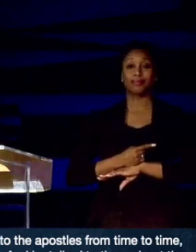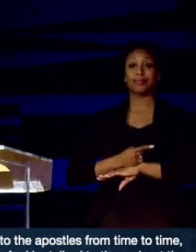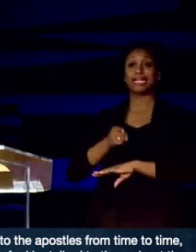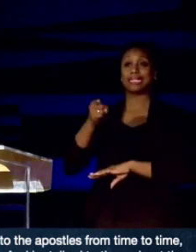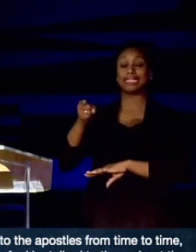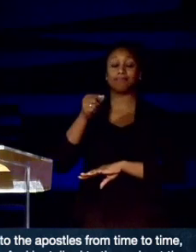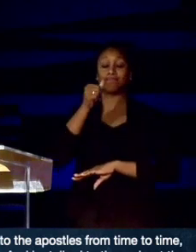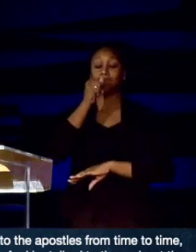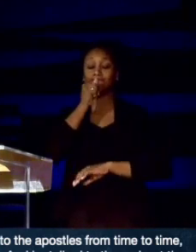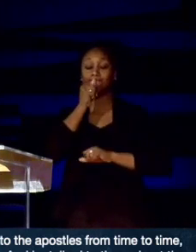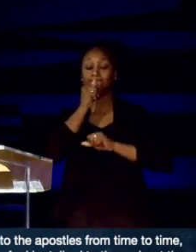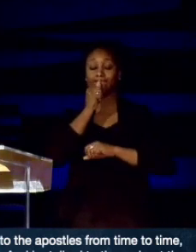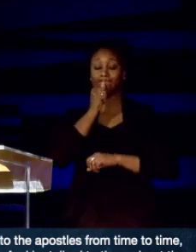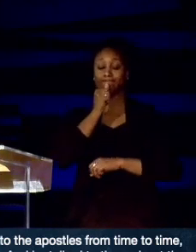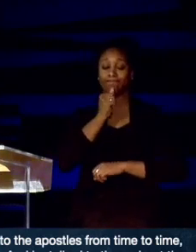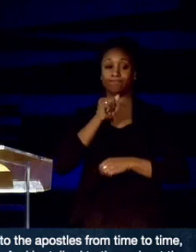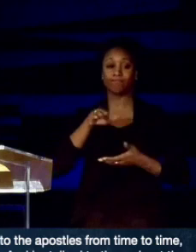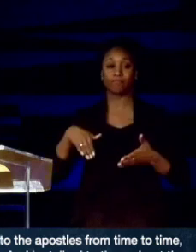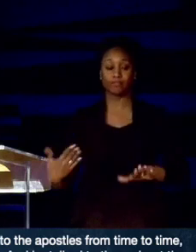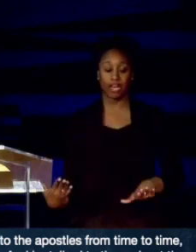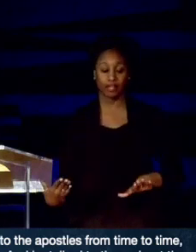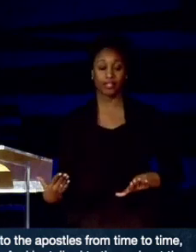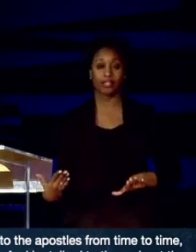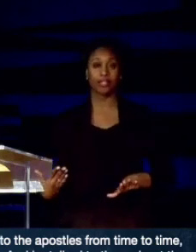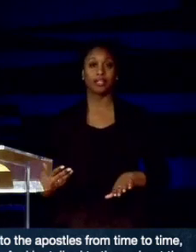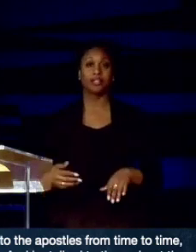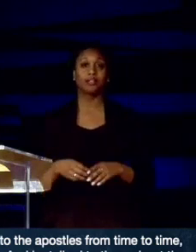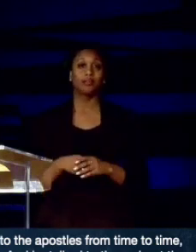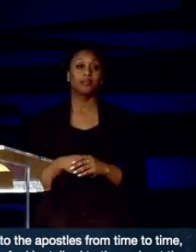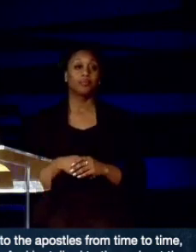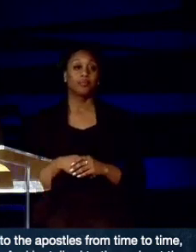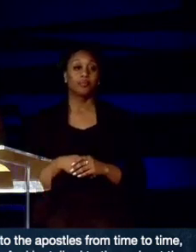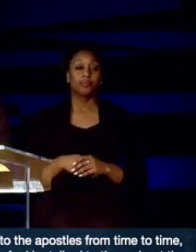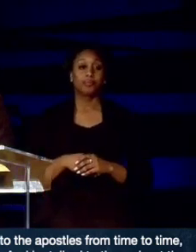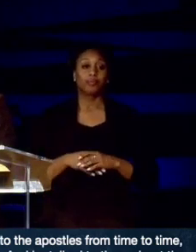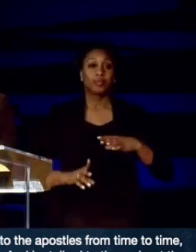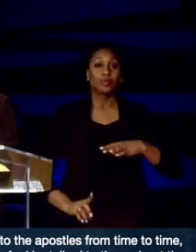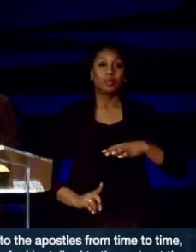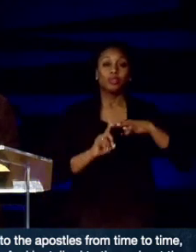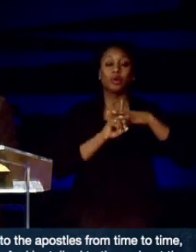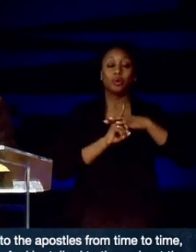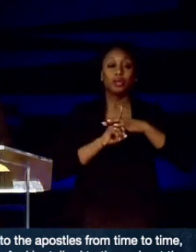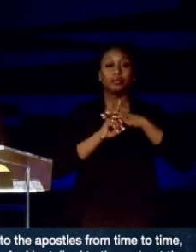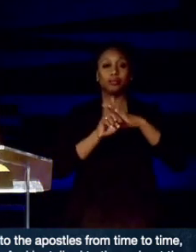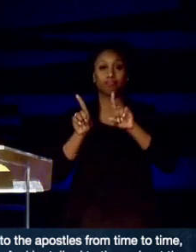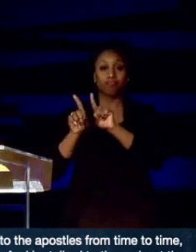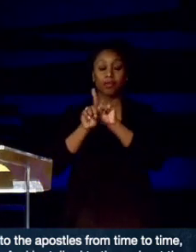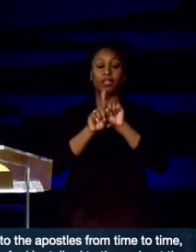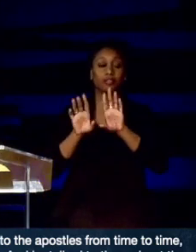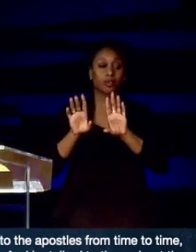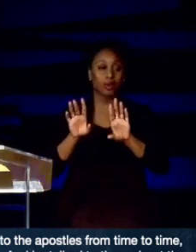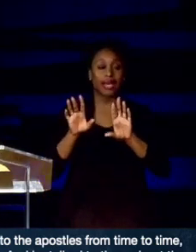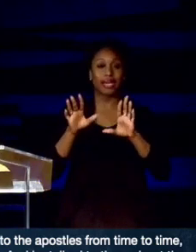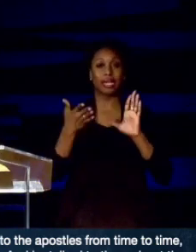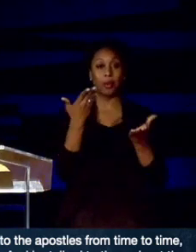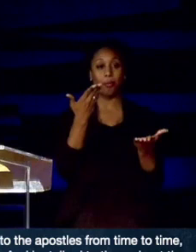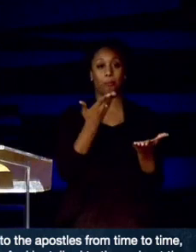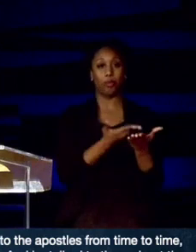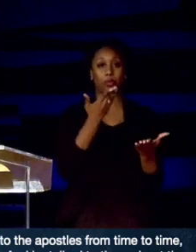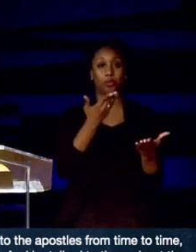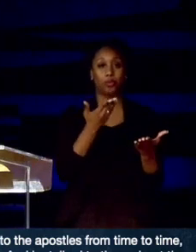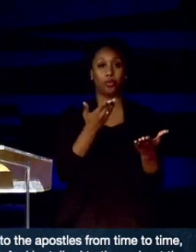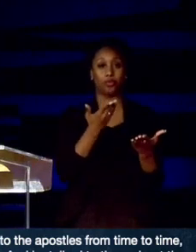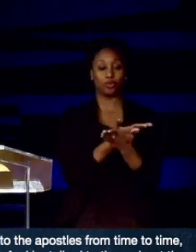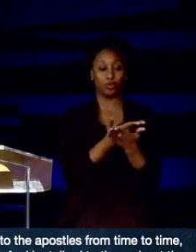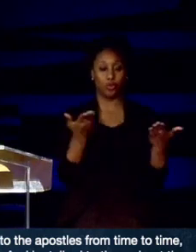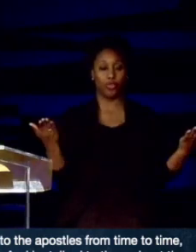died, he appeared to the apostles from time to time, and he proved to